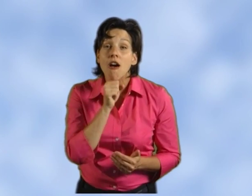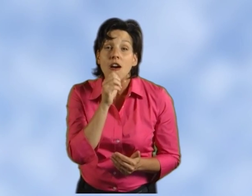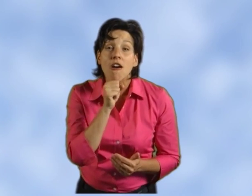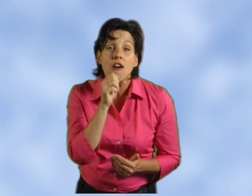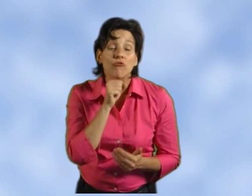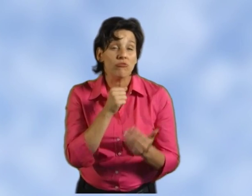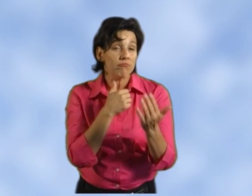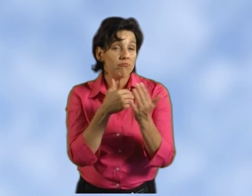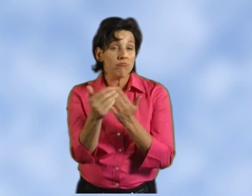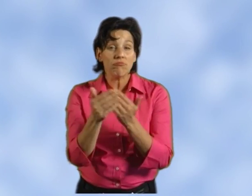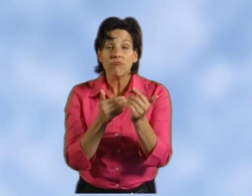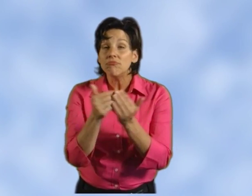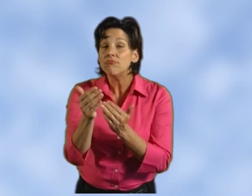or any age.